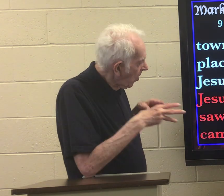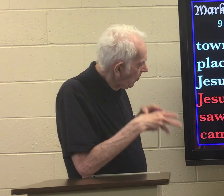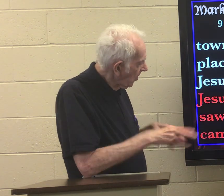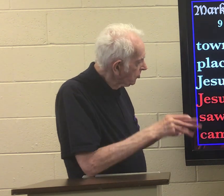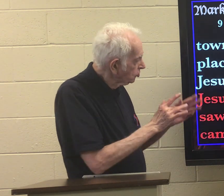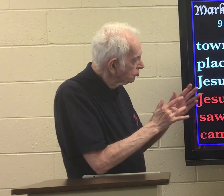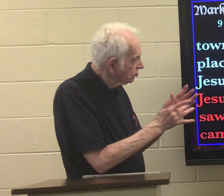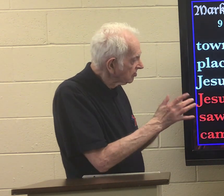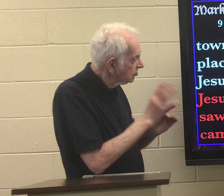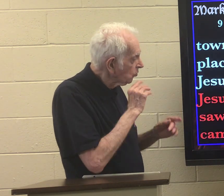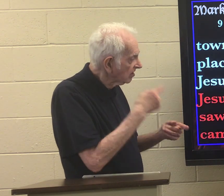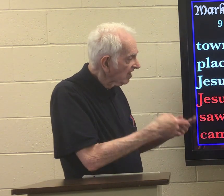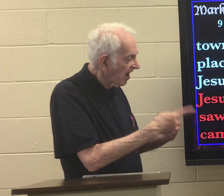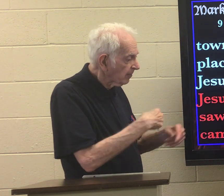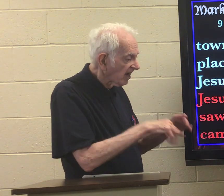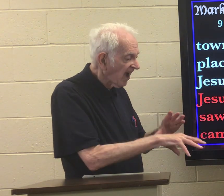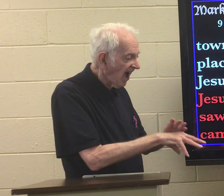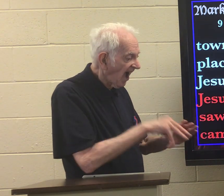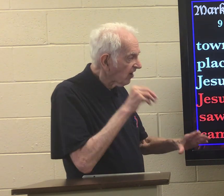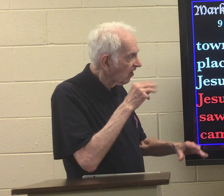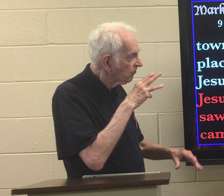and while Jesus was coming out of the water